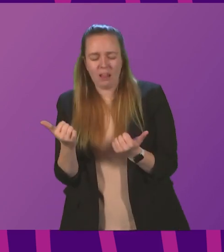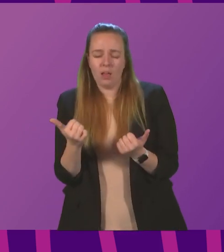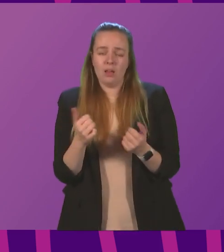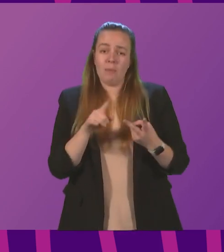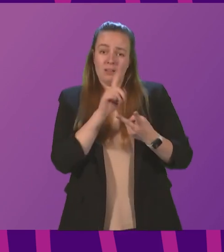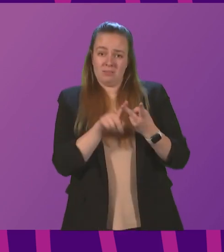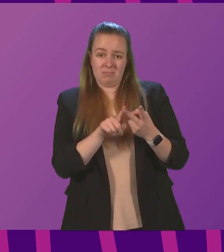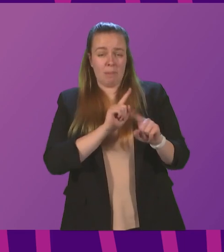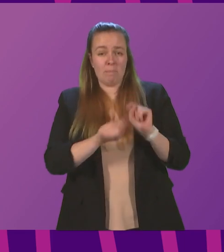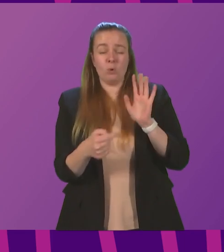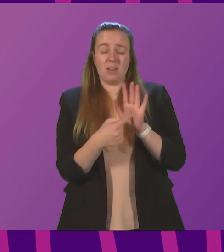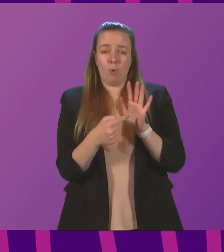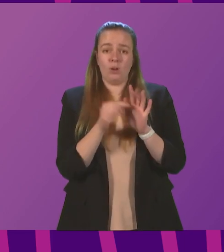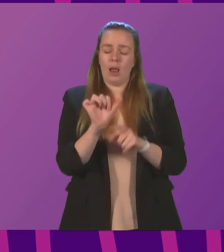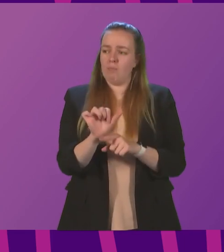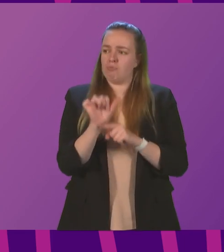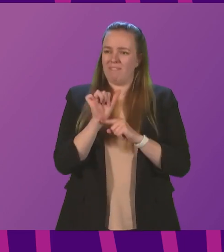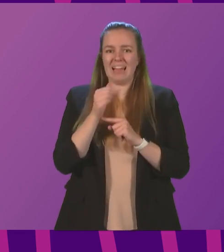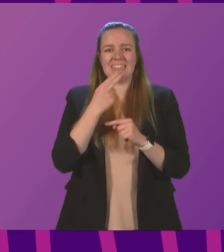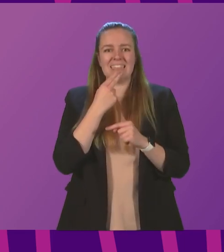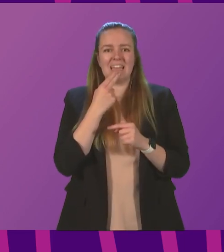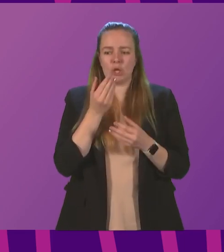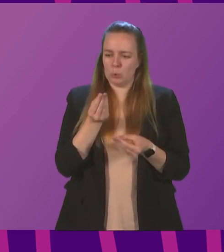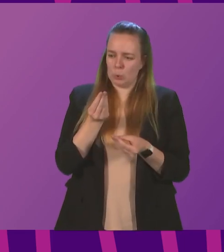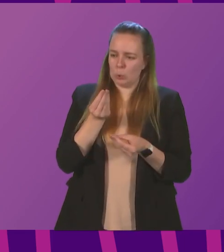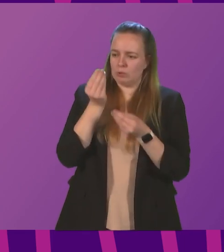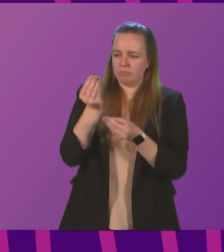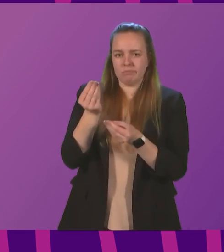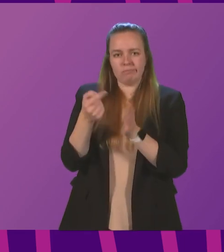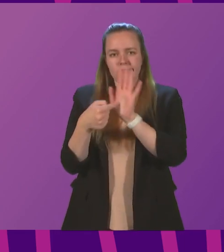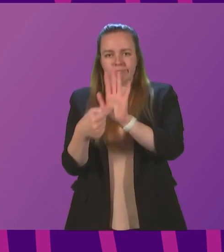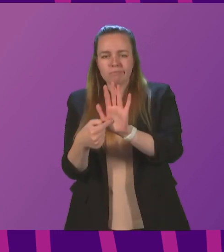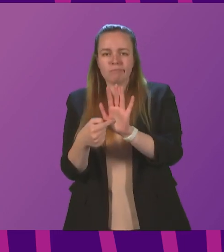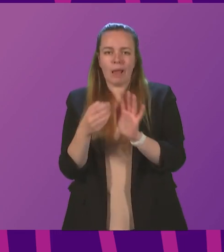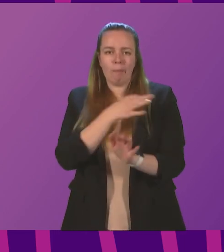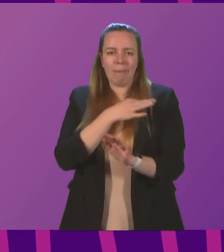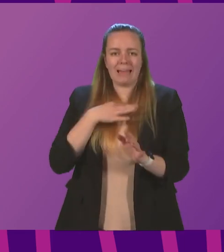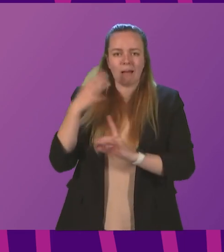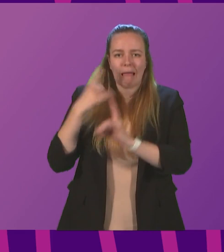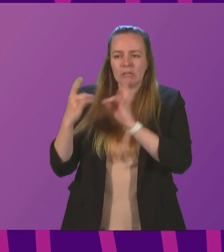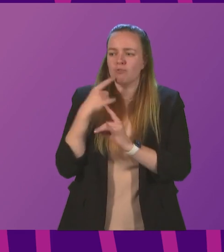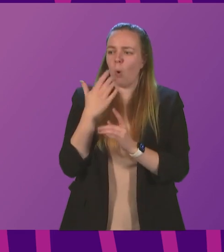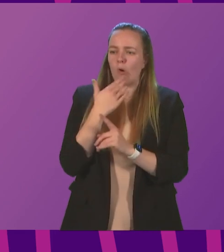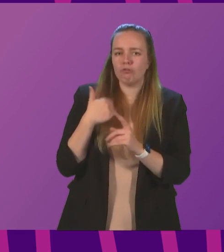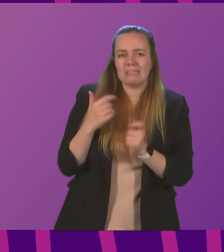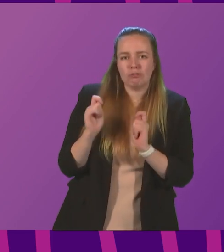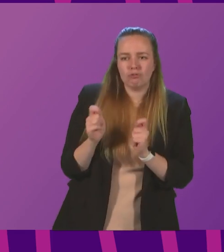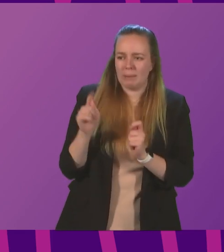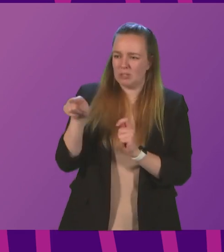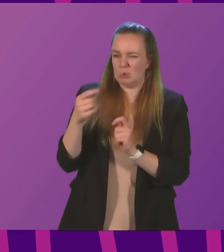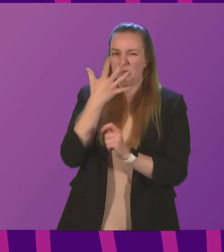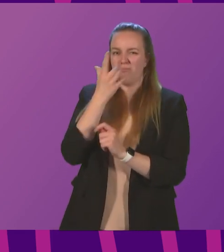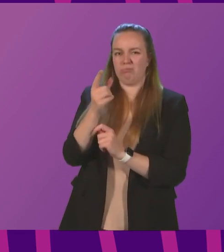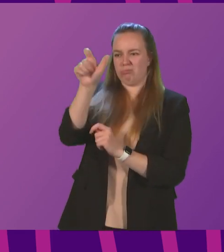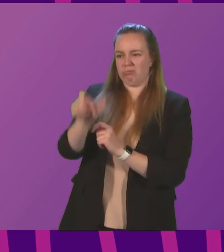importantly, it prevents the need for you to pass part of your medical history or evidence of recent treatment to somebody who is not your clinician. A